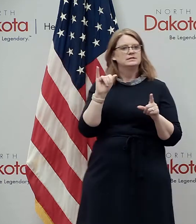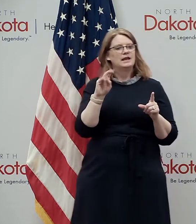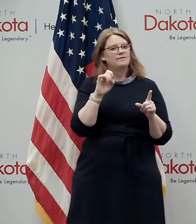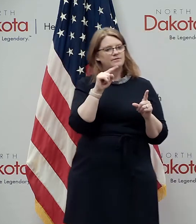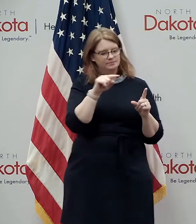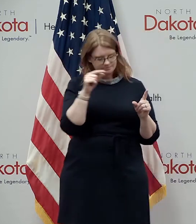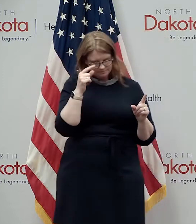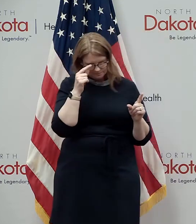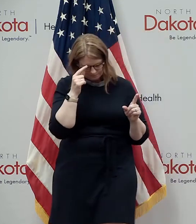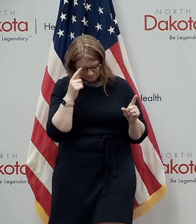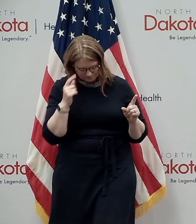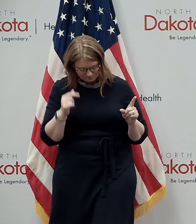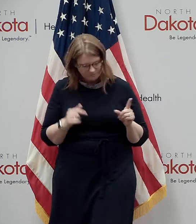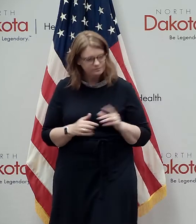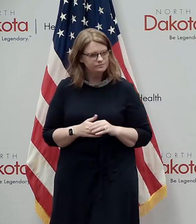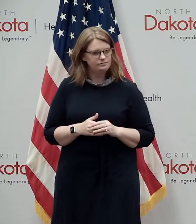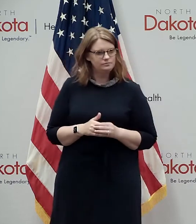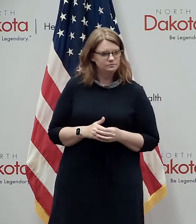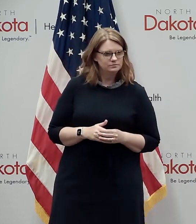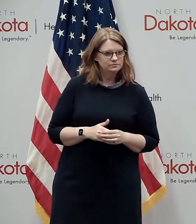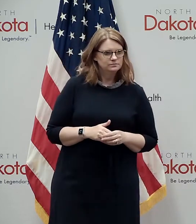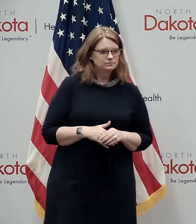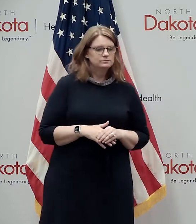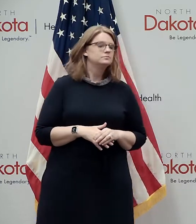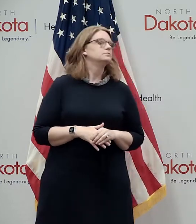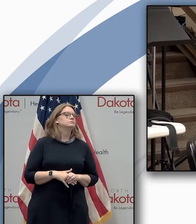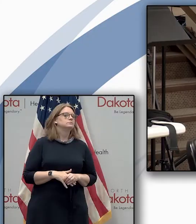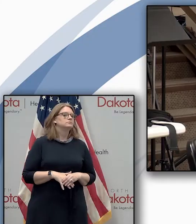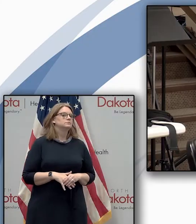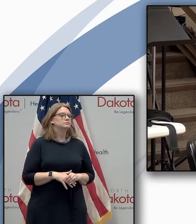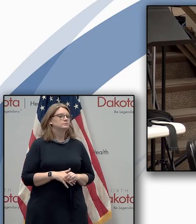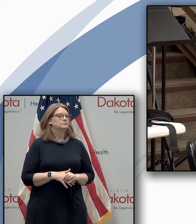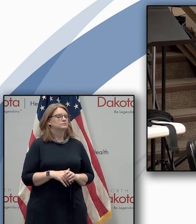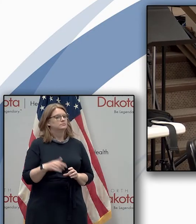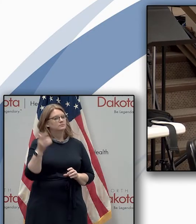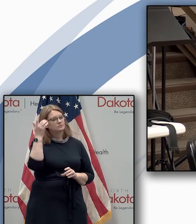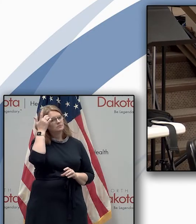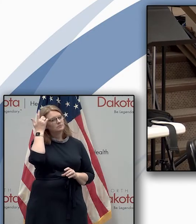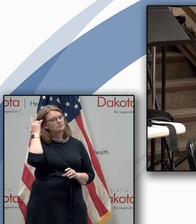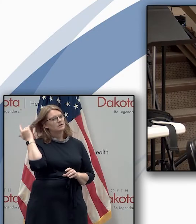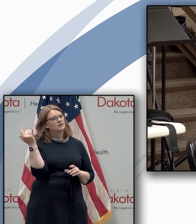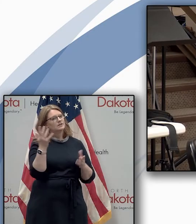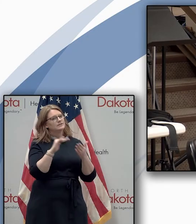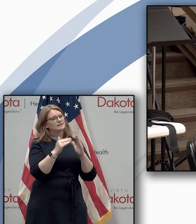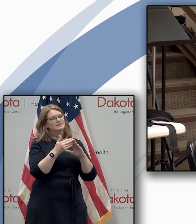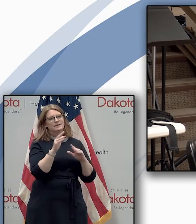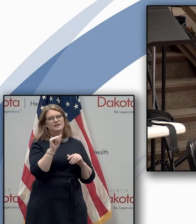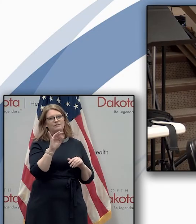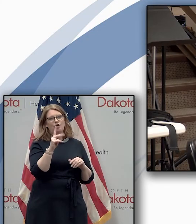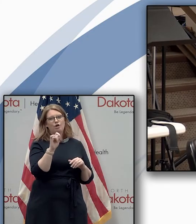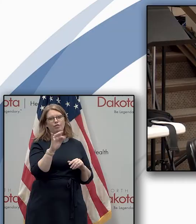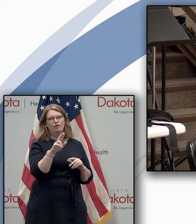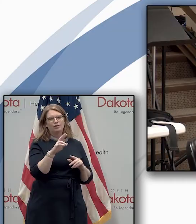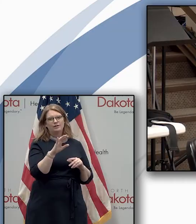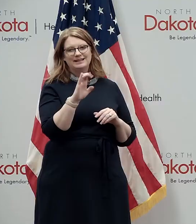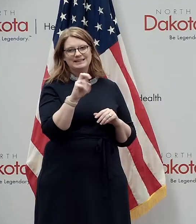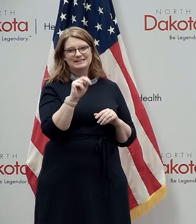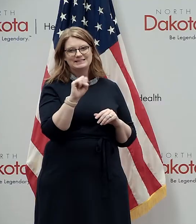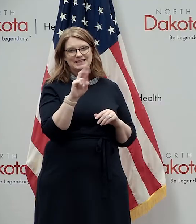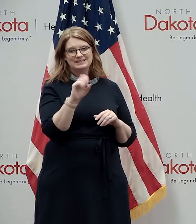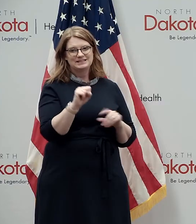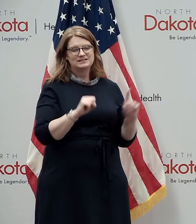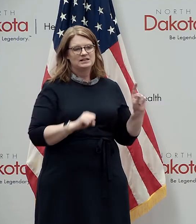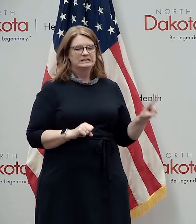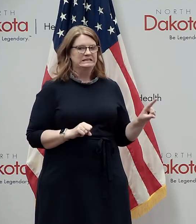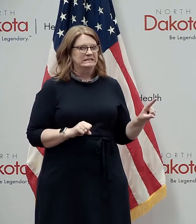i'm just curious um how's the city of arthur doing in the census i you know they're